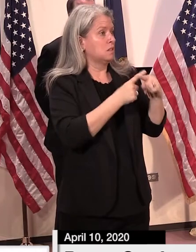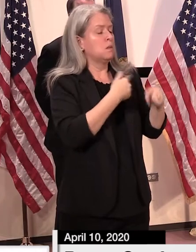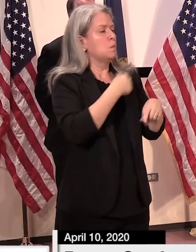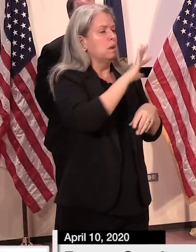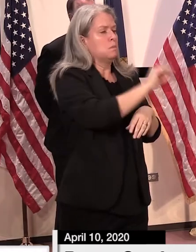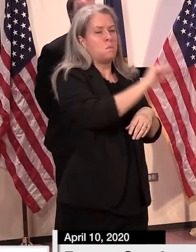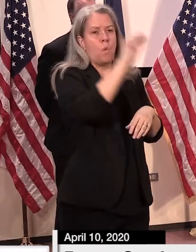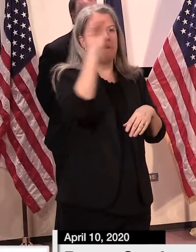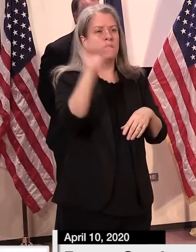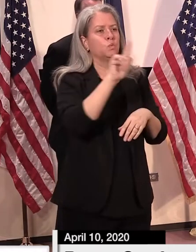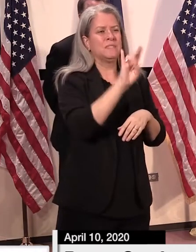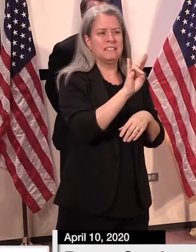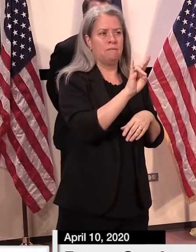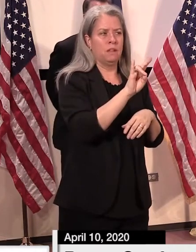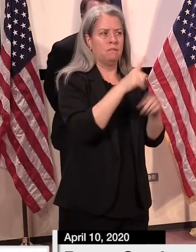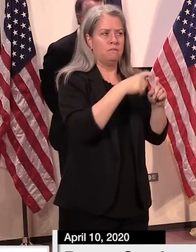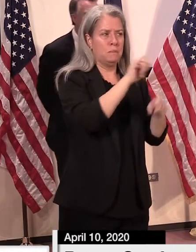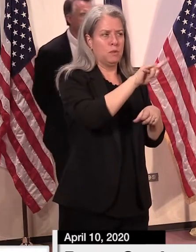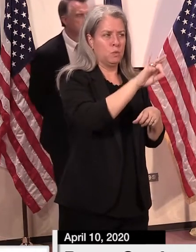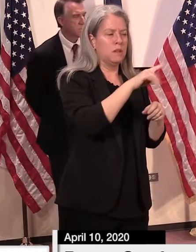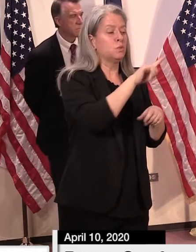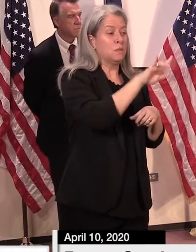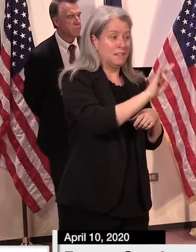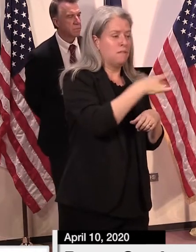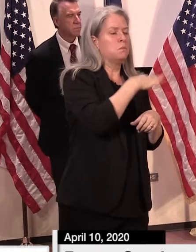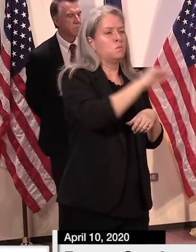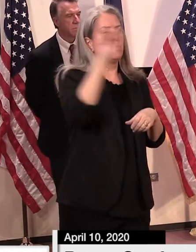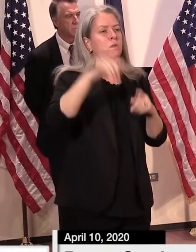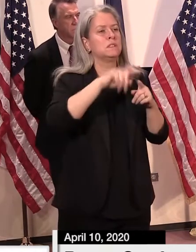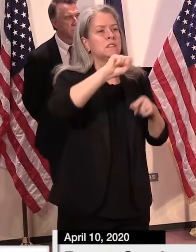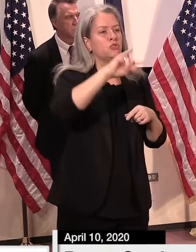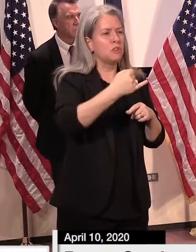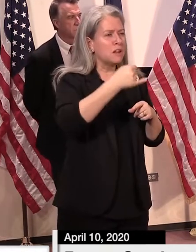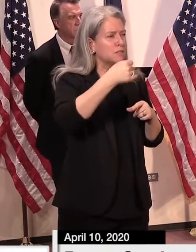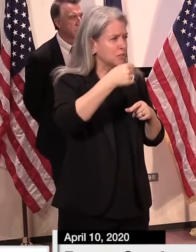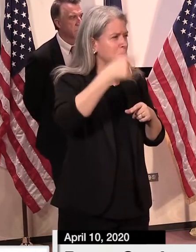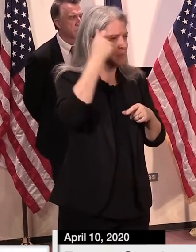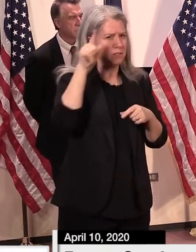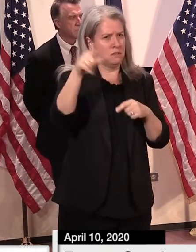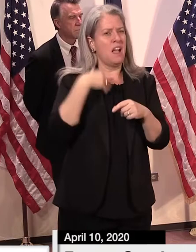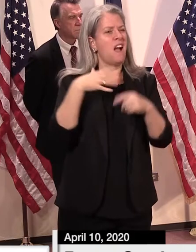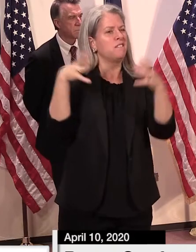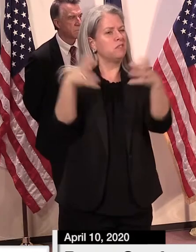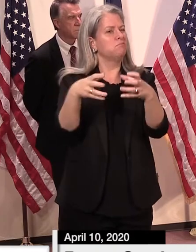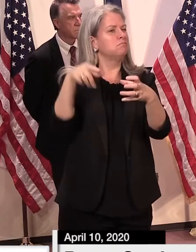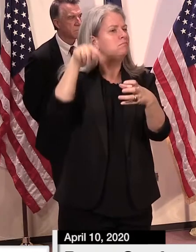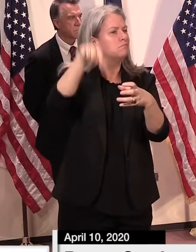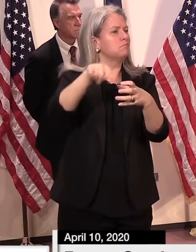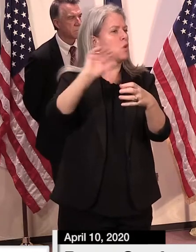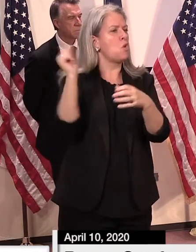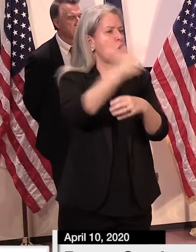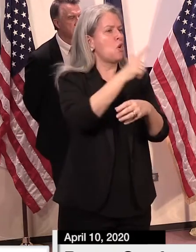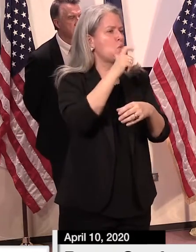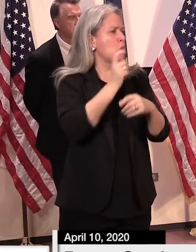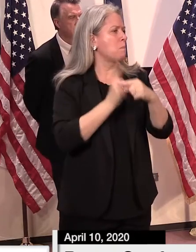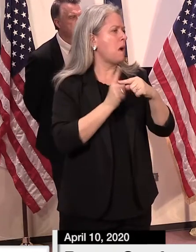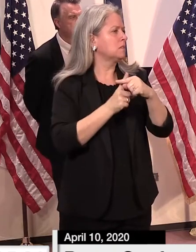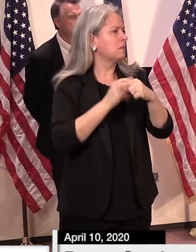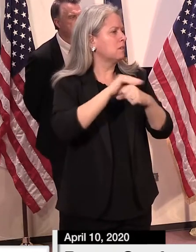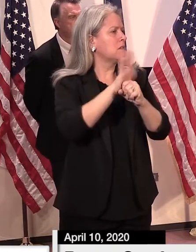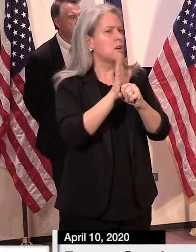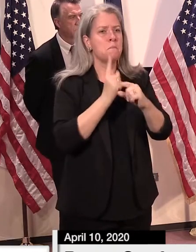the St. Johnsbury facility to isolate them while they recover. Currently, these